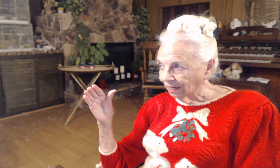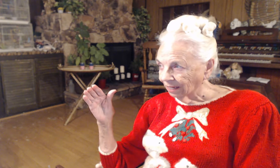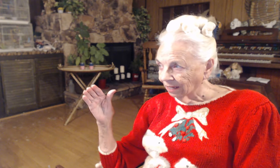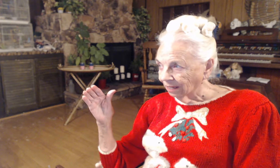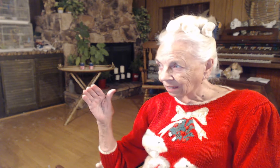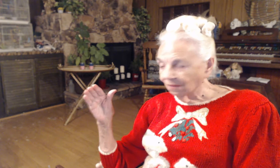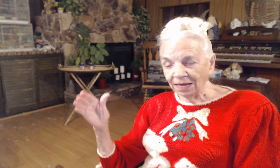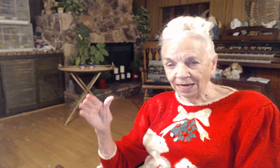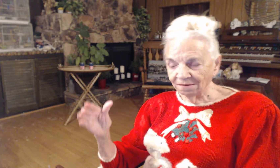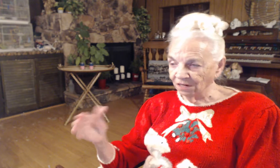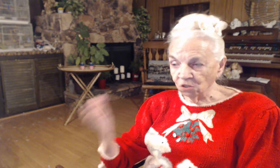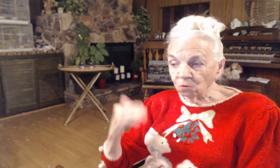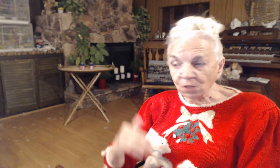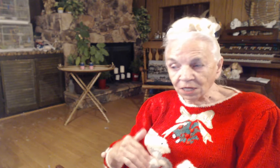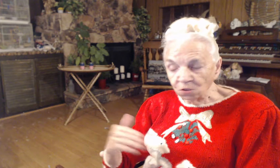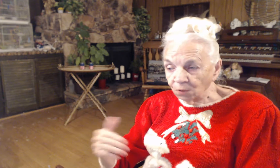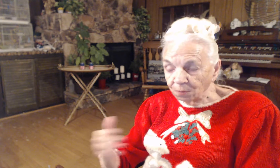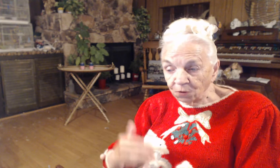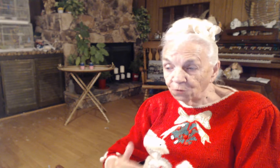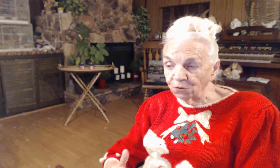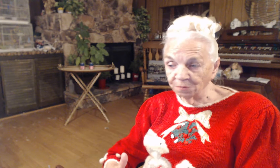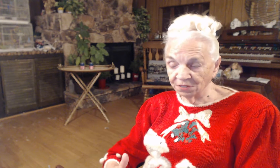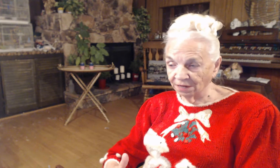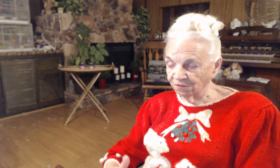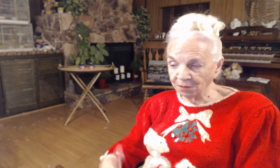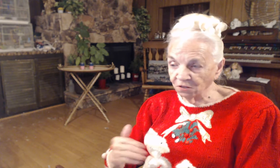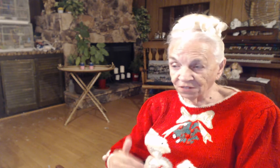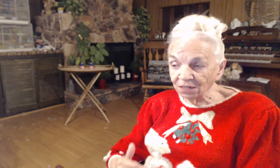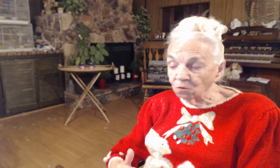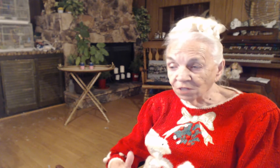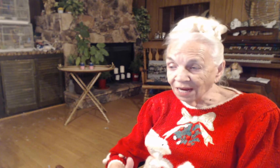They have no need to reproduce themselves because they don't die.